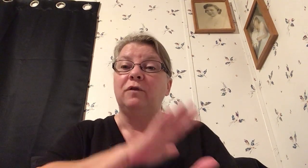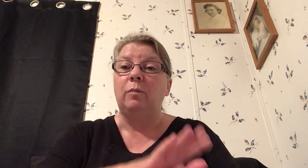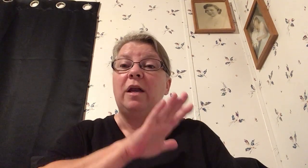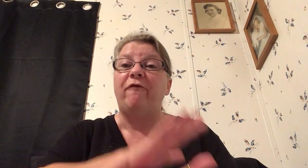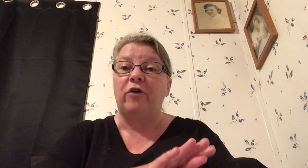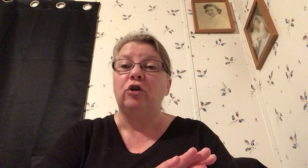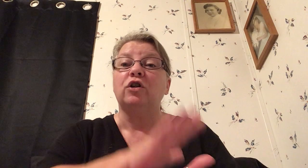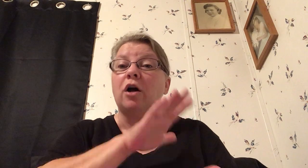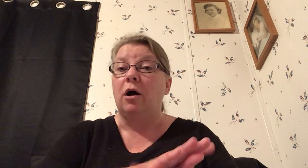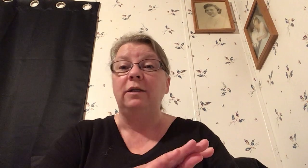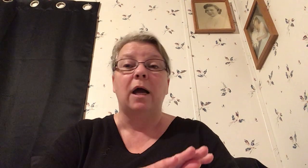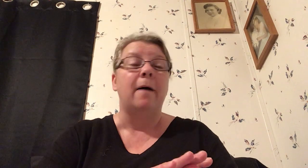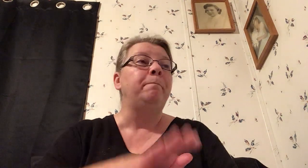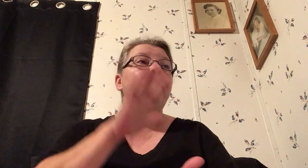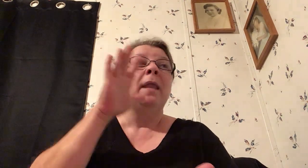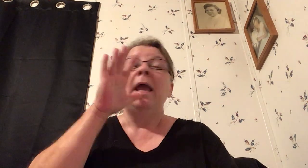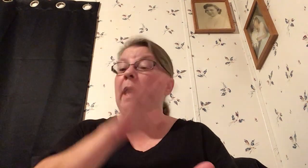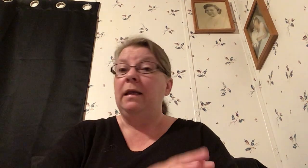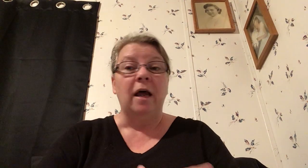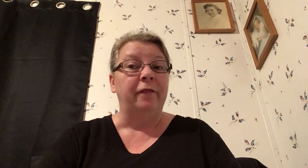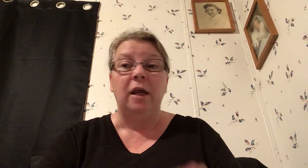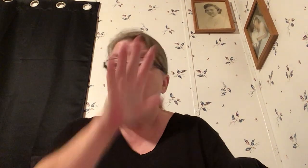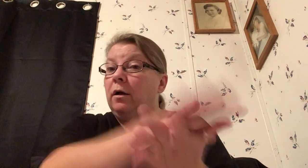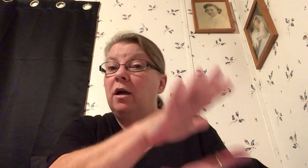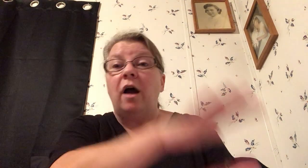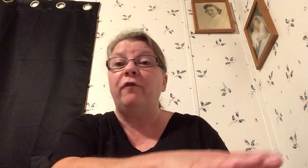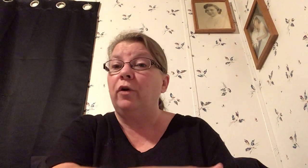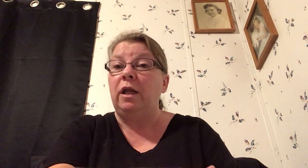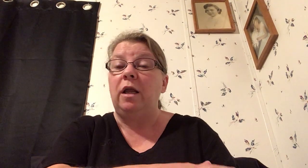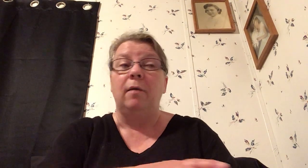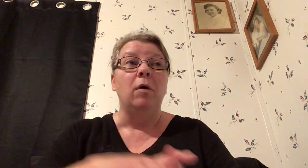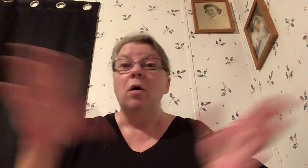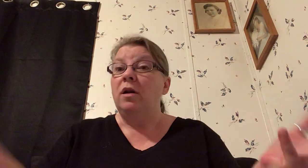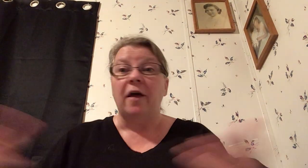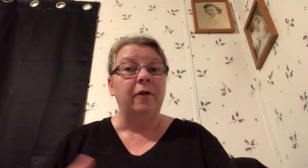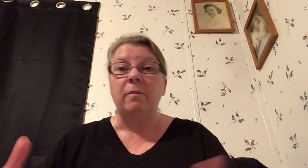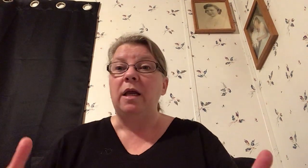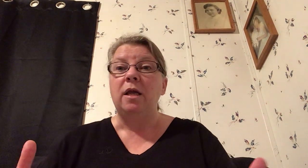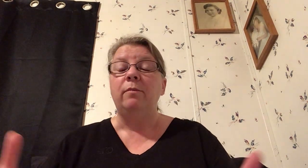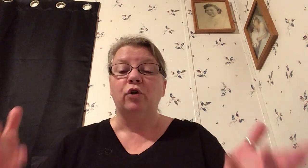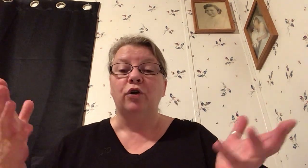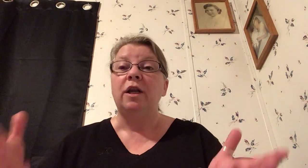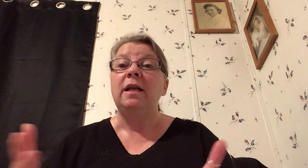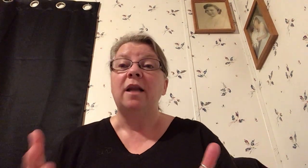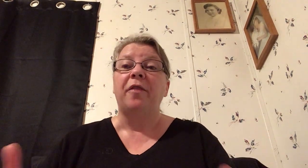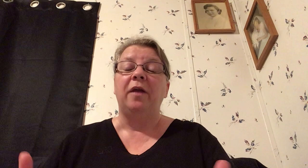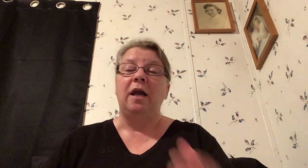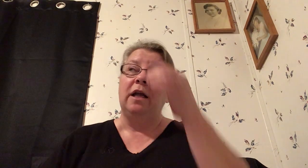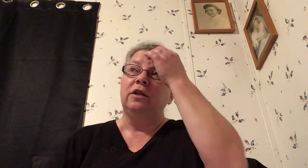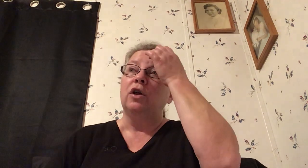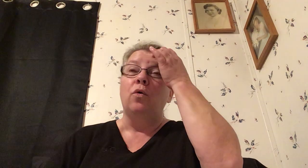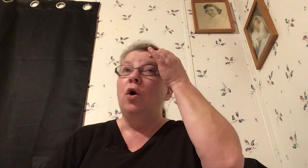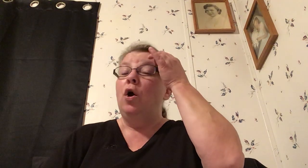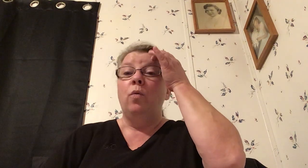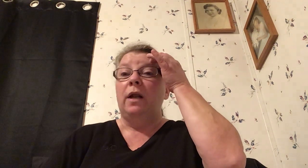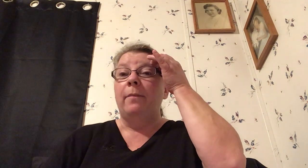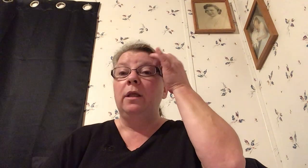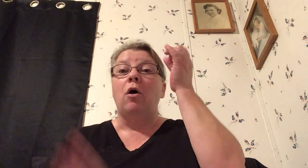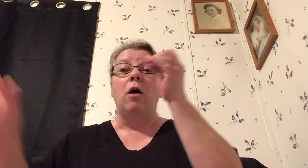to be first on top and nothing covering him nothing making him dirty nothing and so when I'm in the car